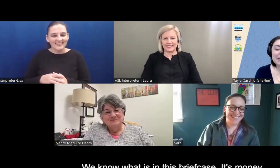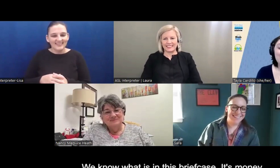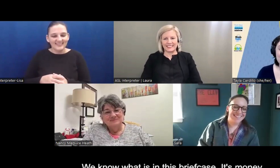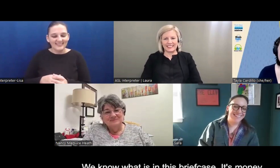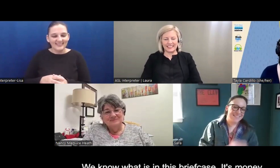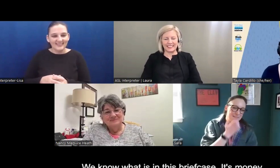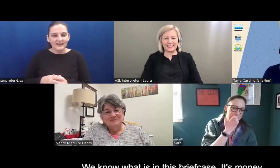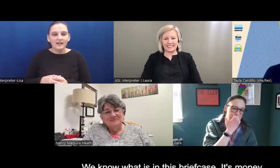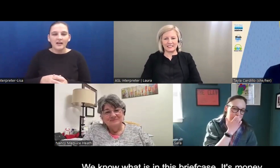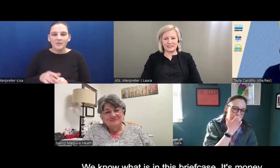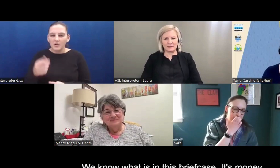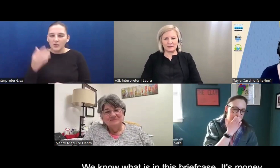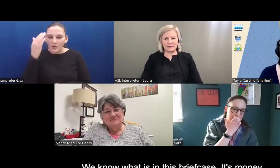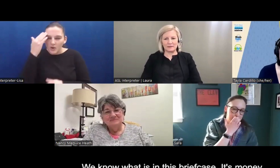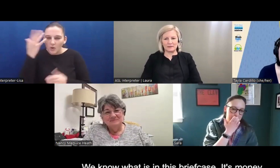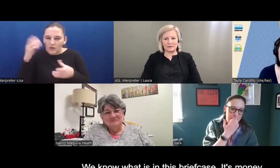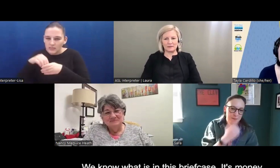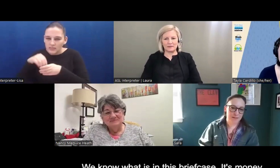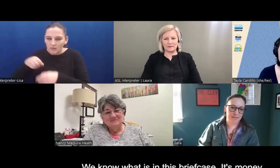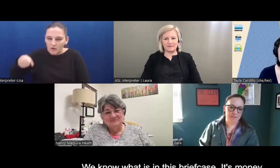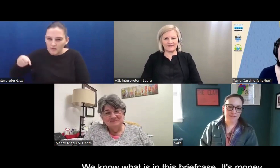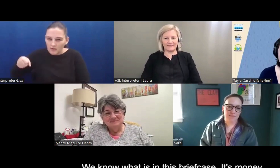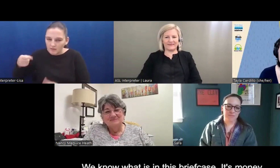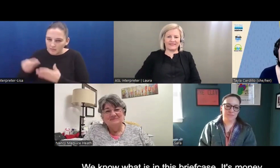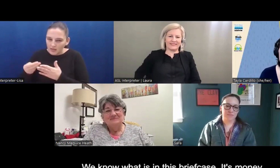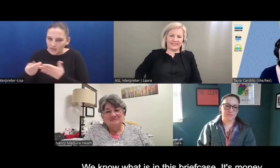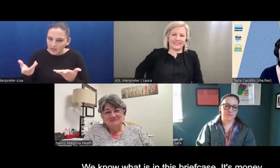But we know what's in this briefcase. It's it's money.